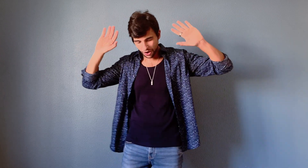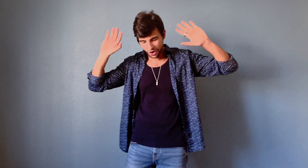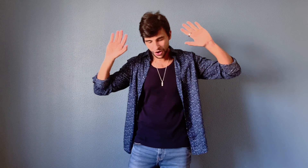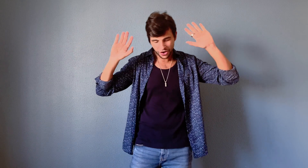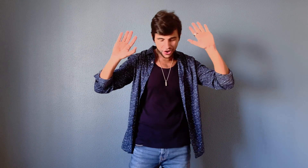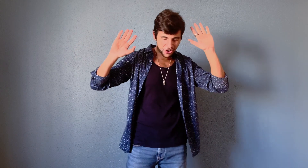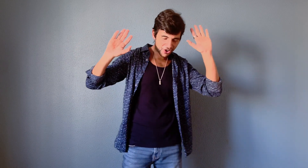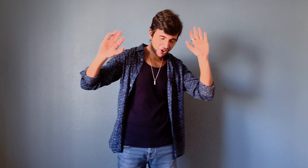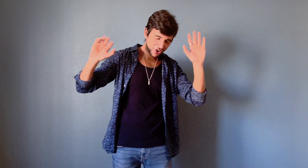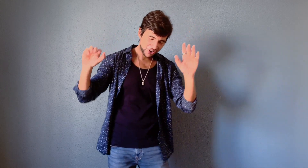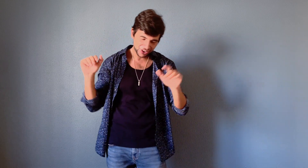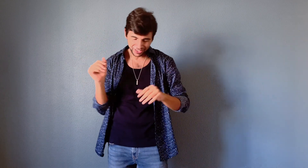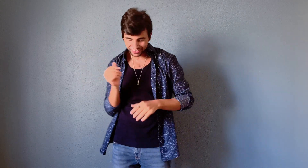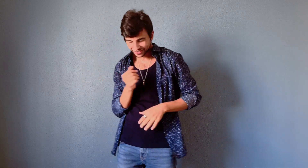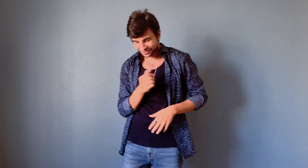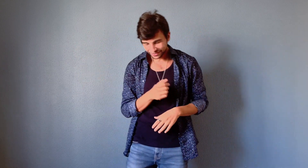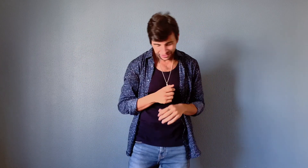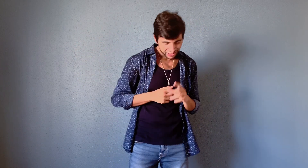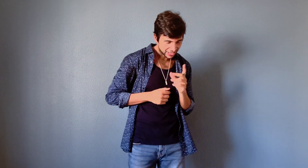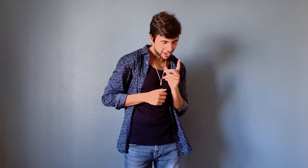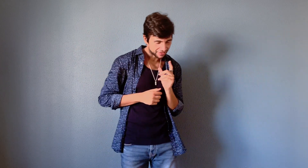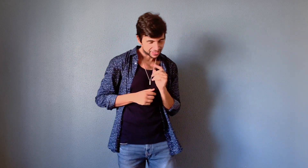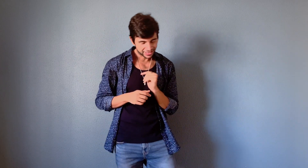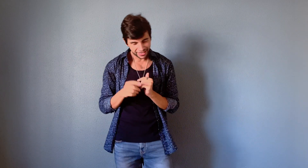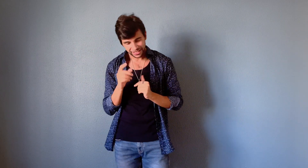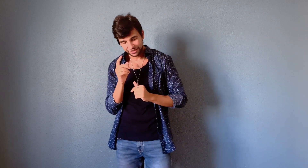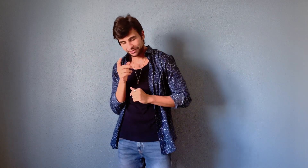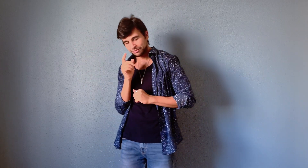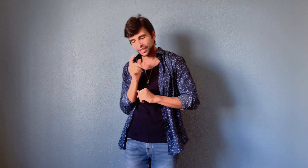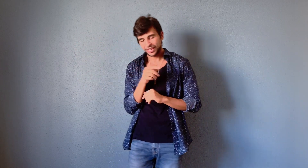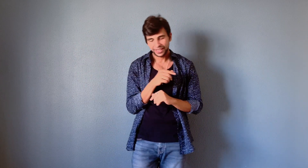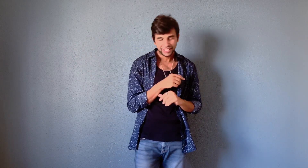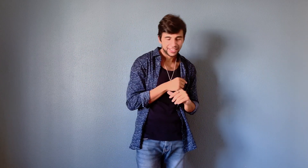She never sees me